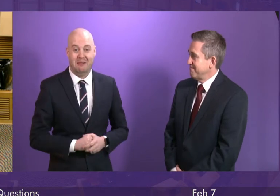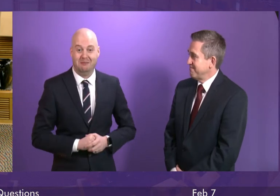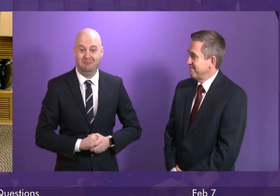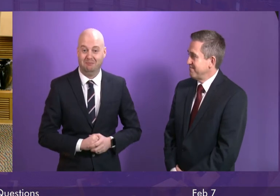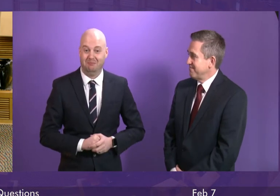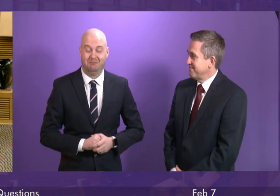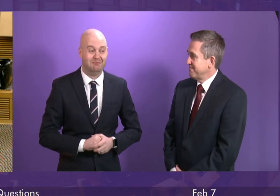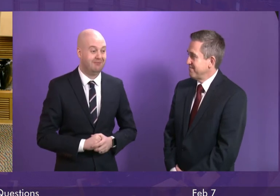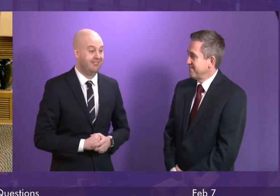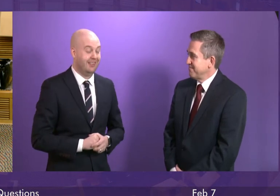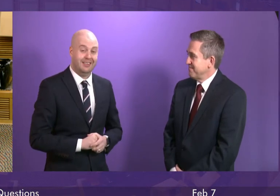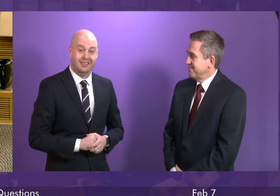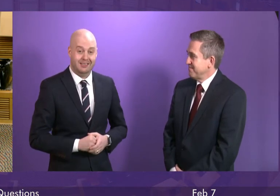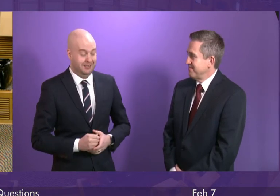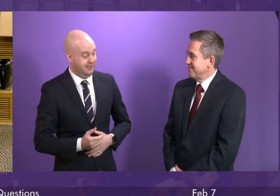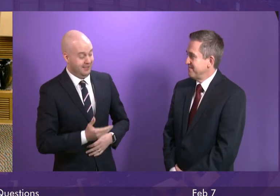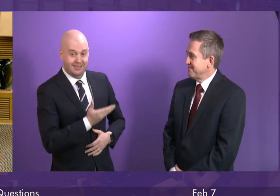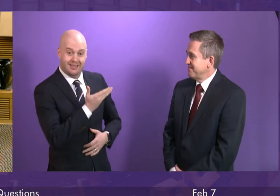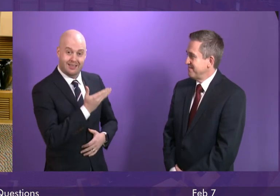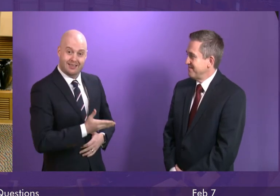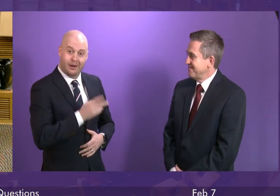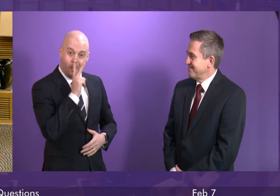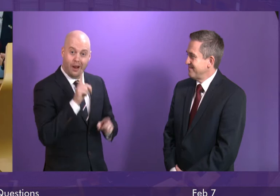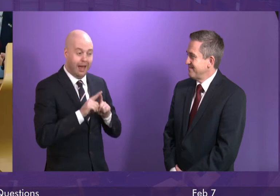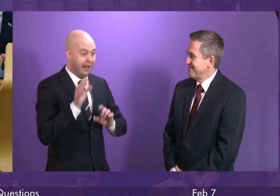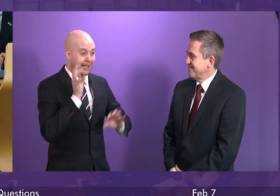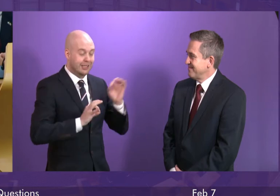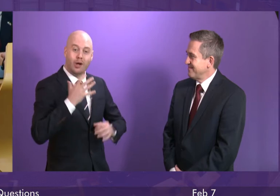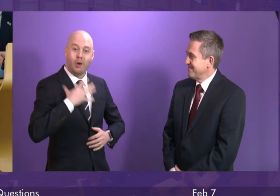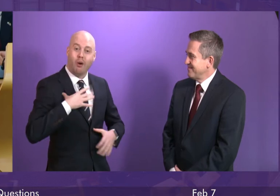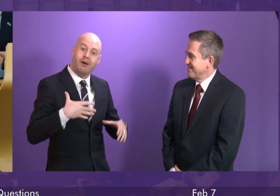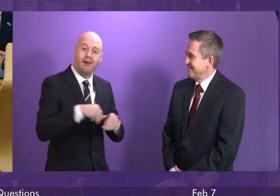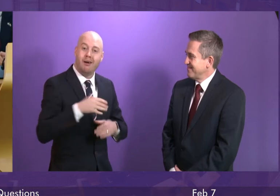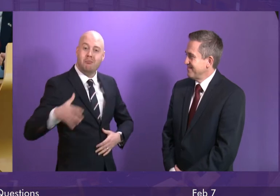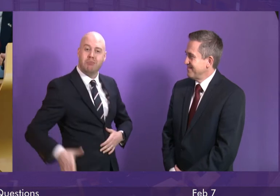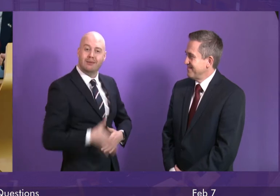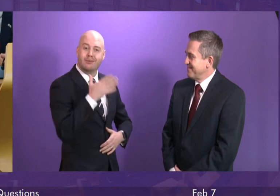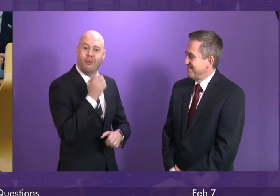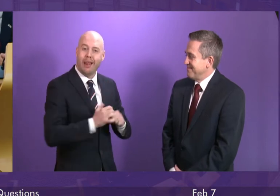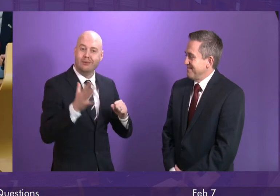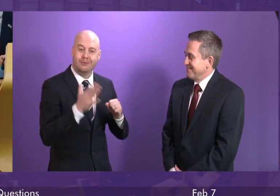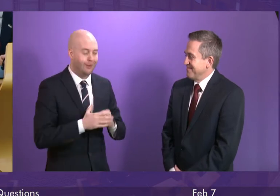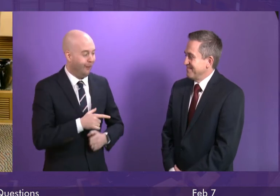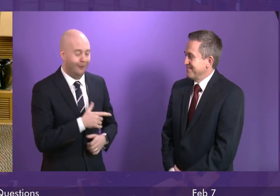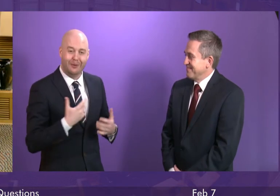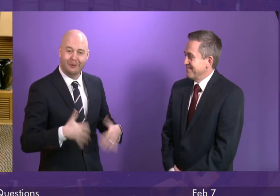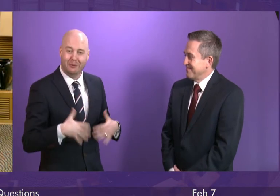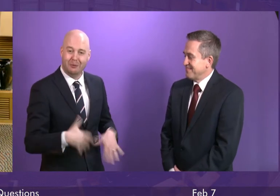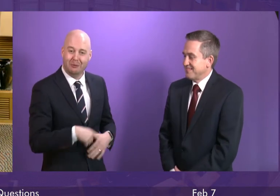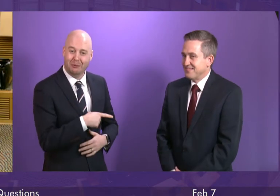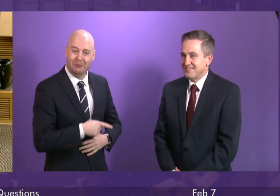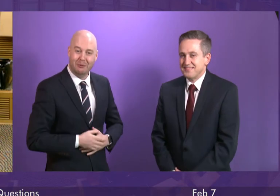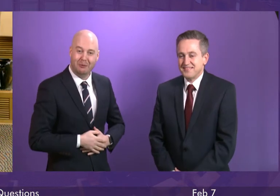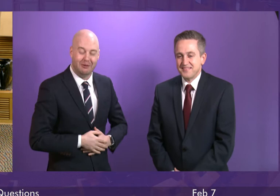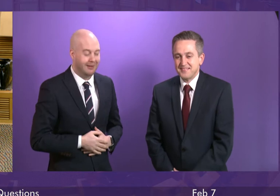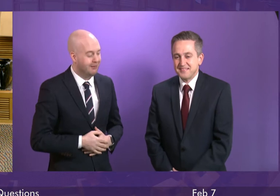Well, if that wasn't an addition for the next pantomime in Glasgow, I have no idea what it was. After